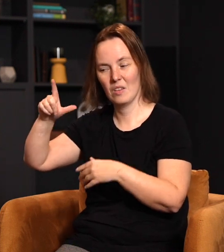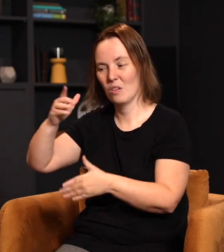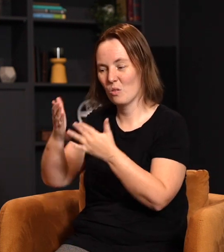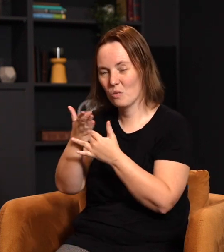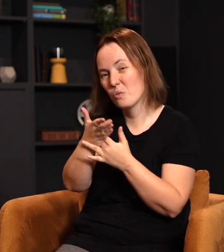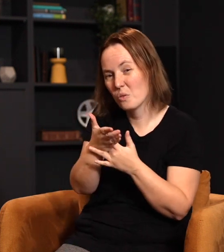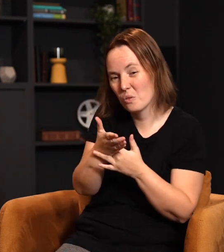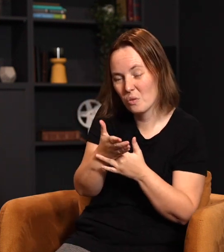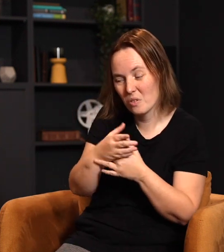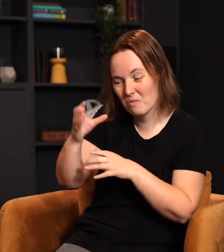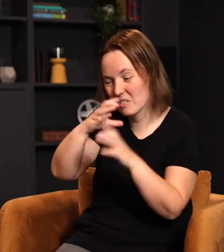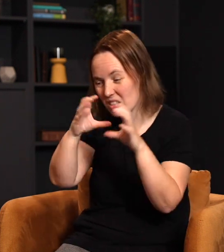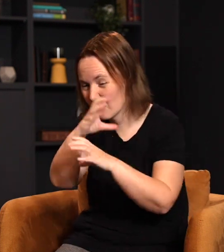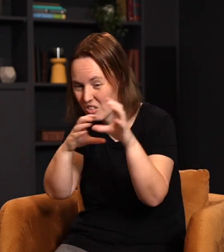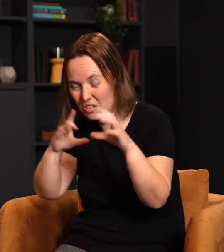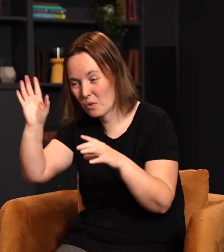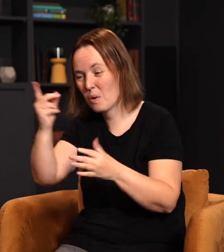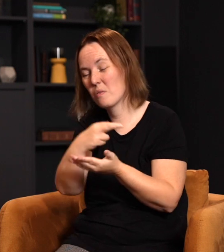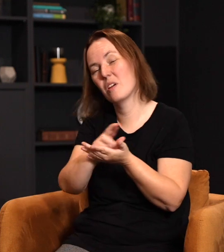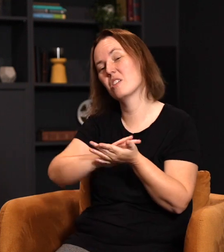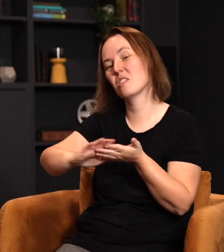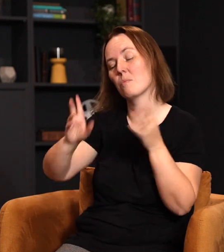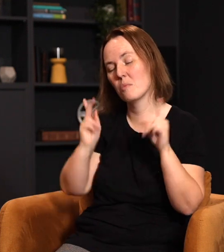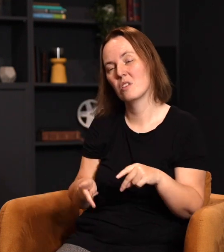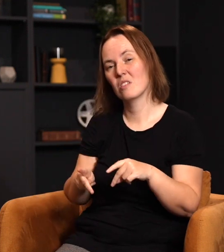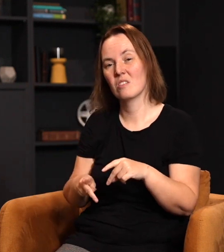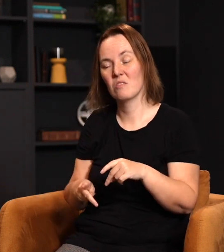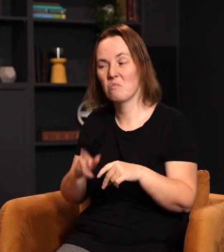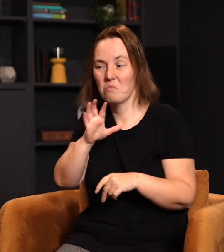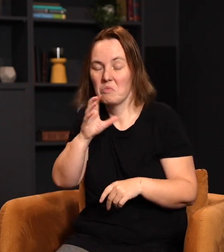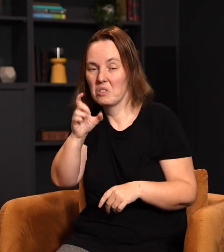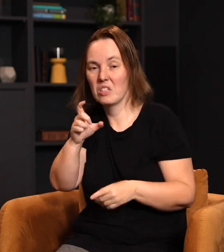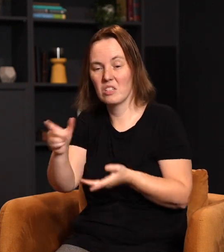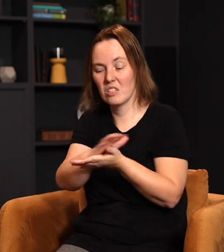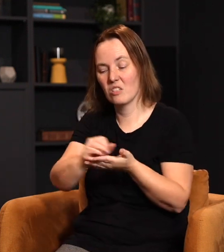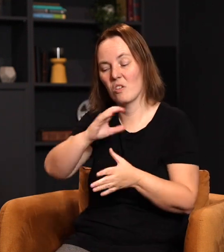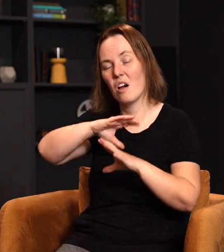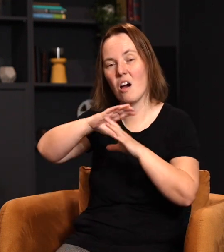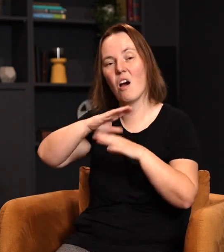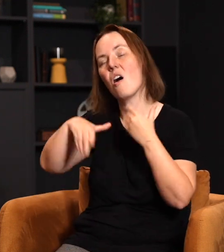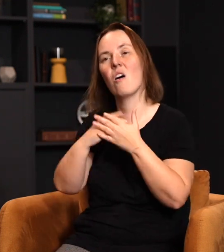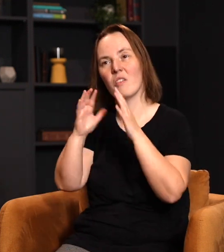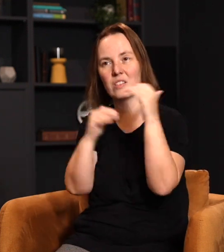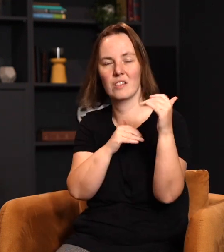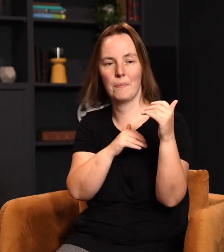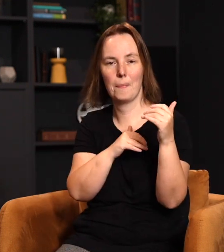One. Just one righteous person so he would not have to destroy the entire city. And friends,